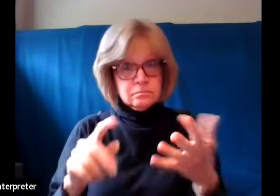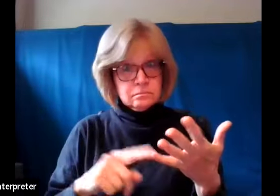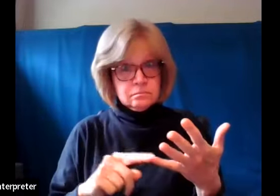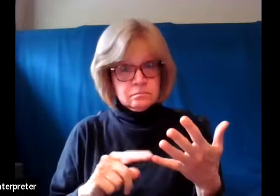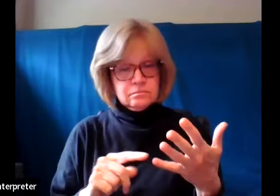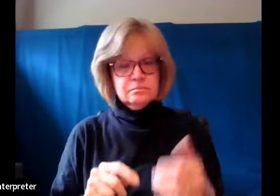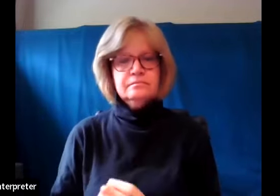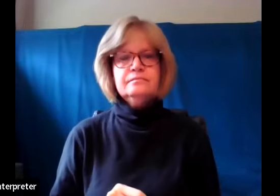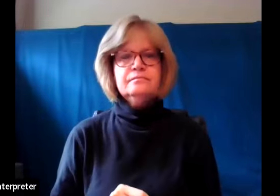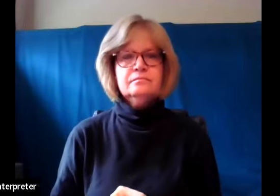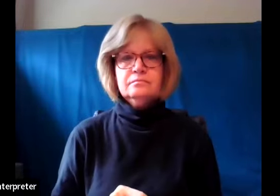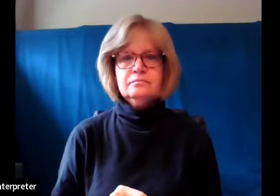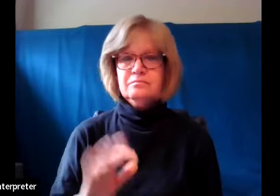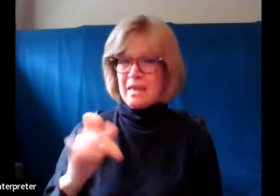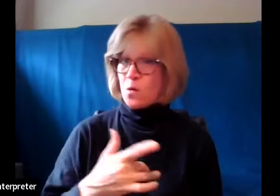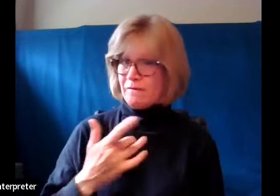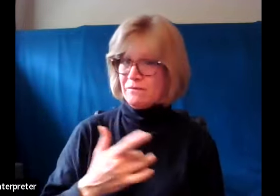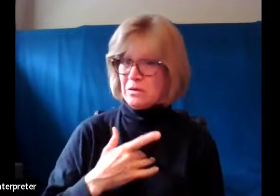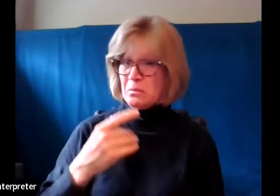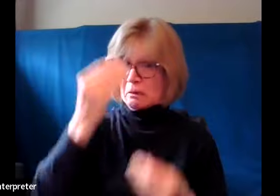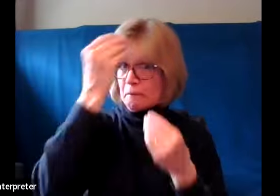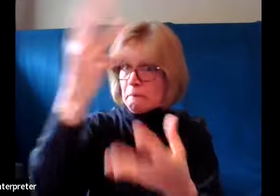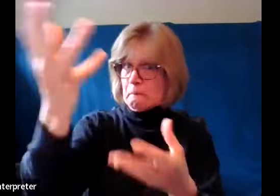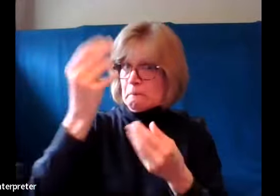But how do you feel about this idea of witnessing?